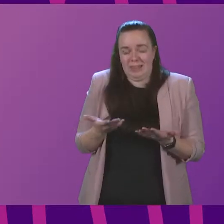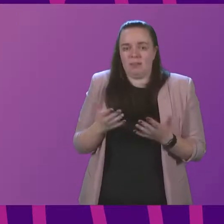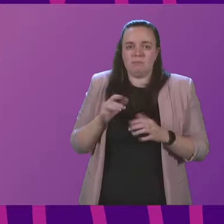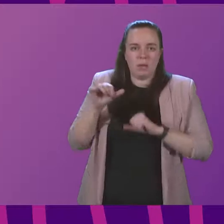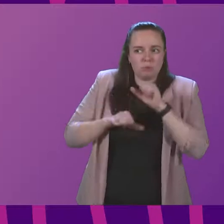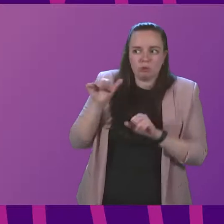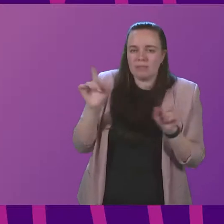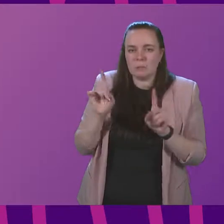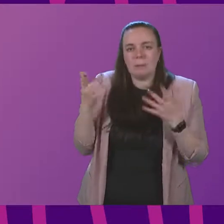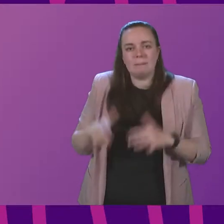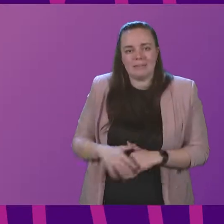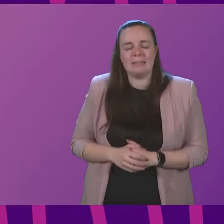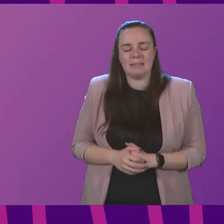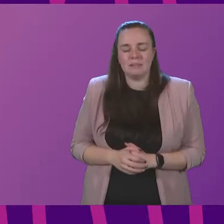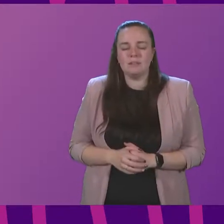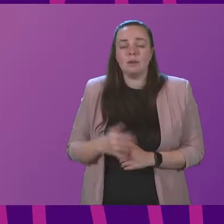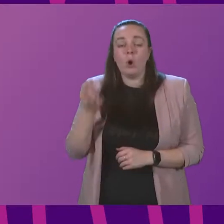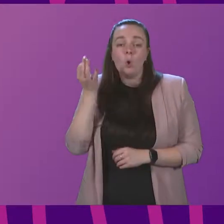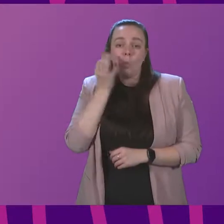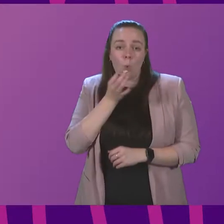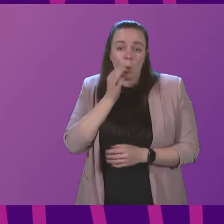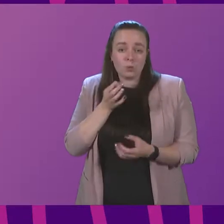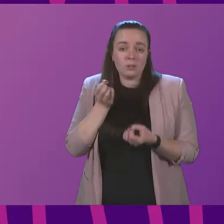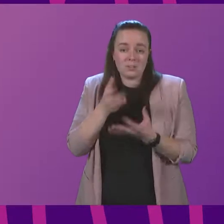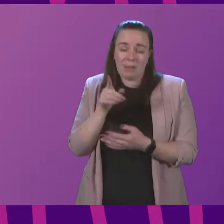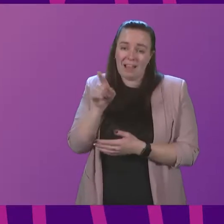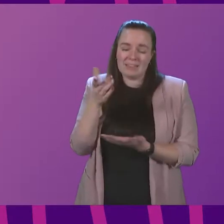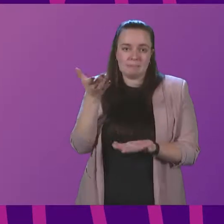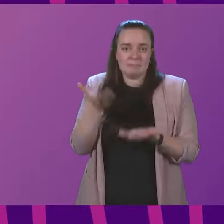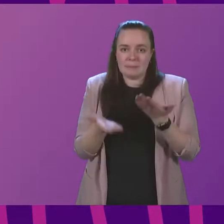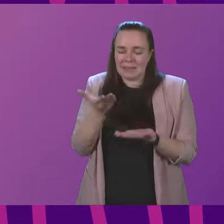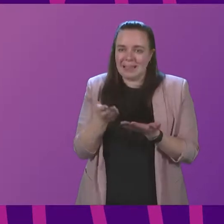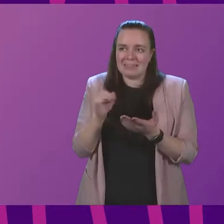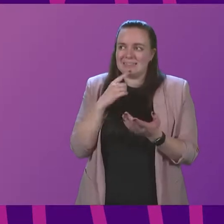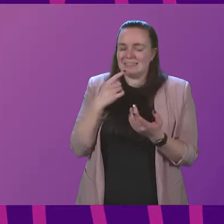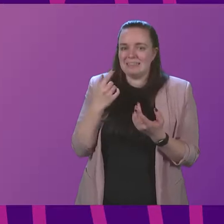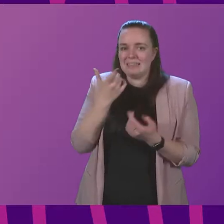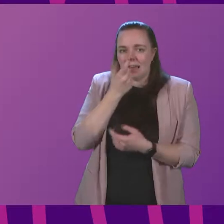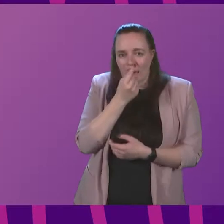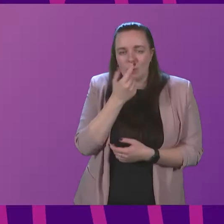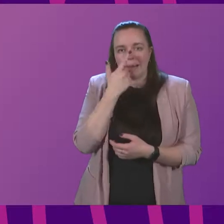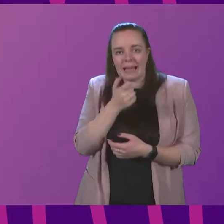progress that has been made. On water supply, much of this depends upon the ability to get